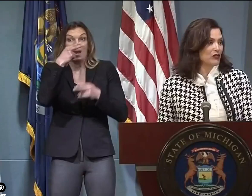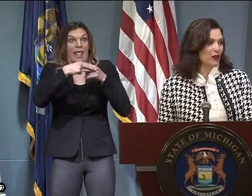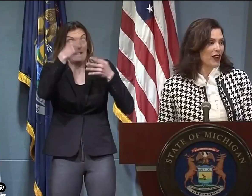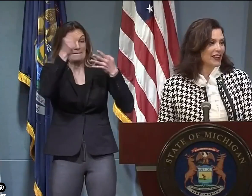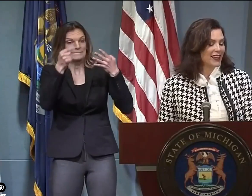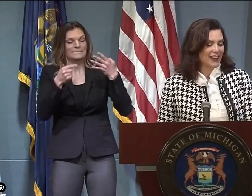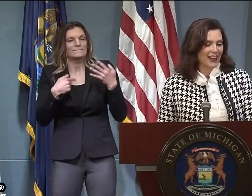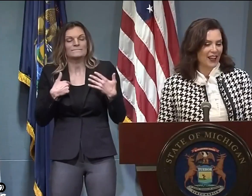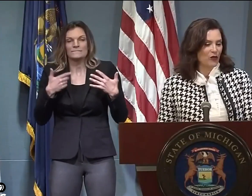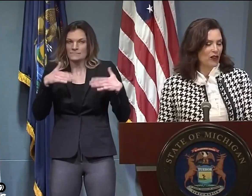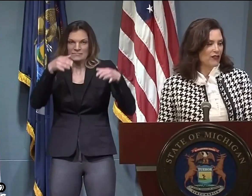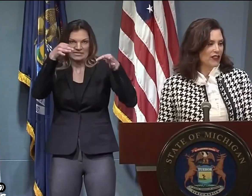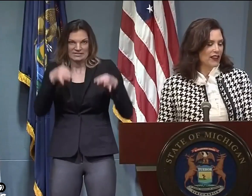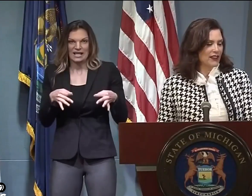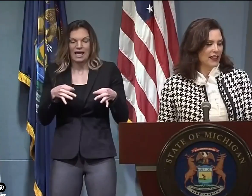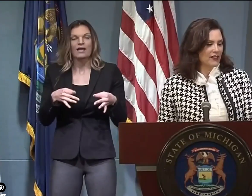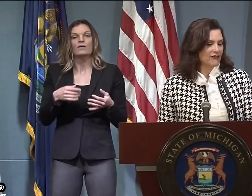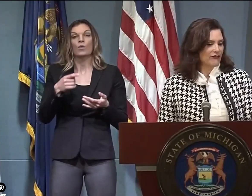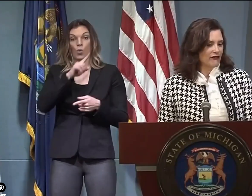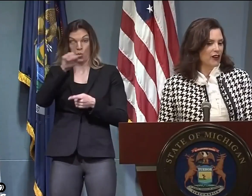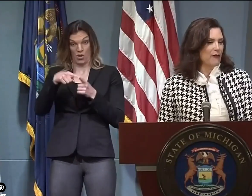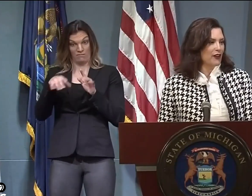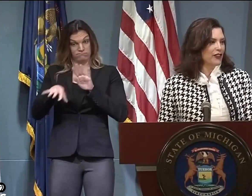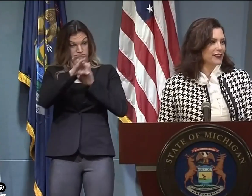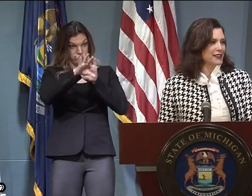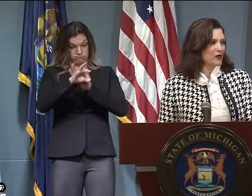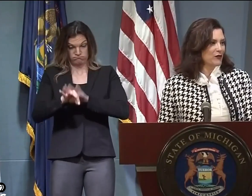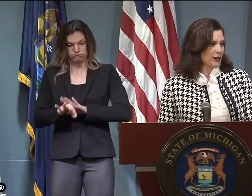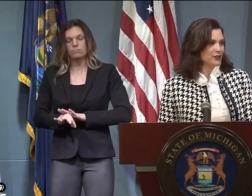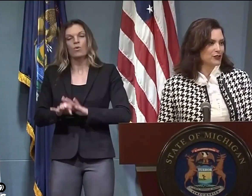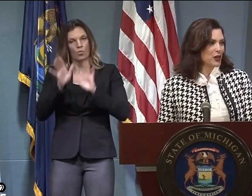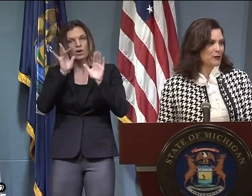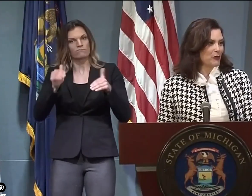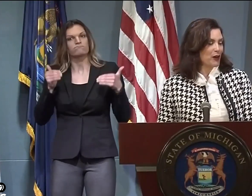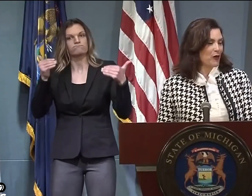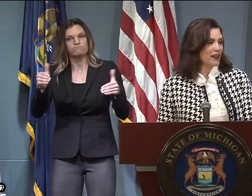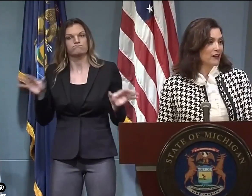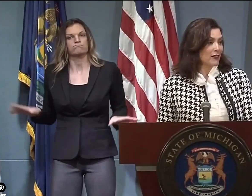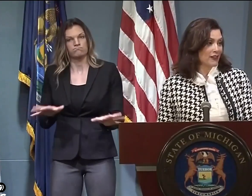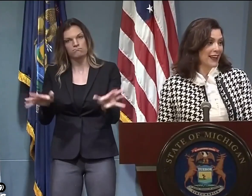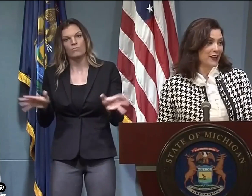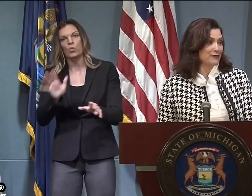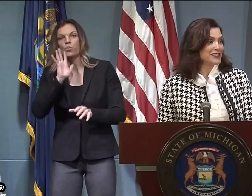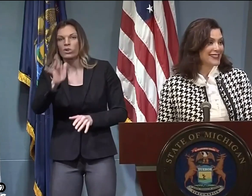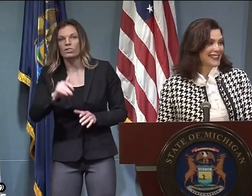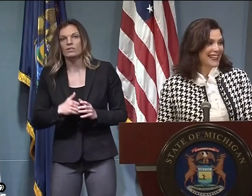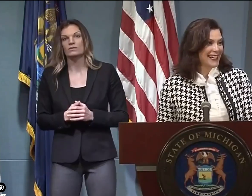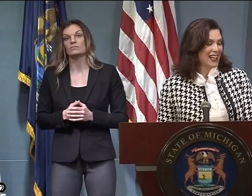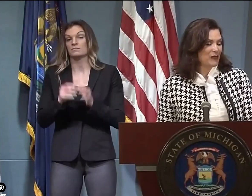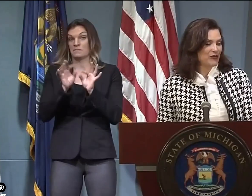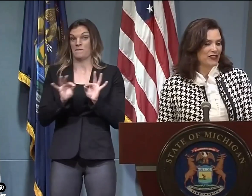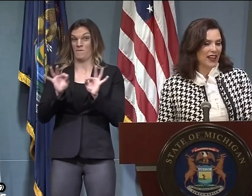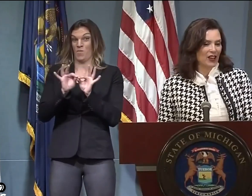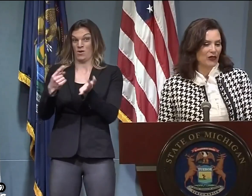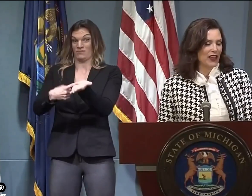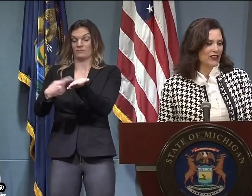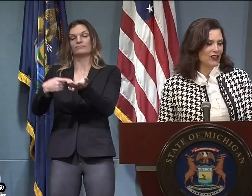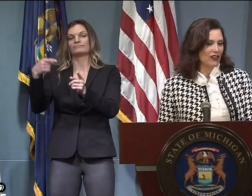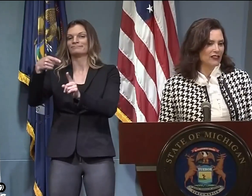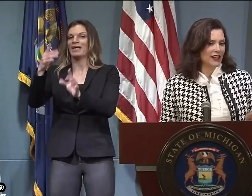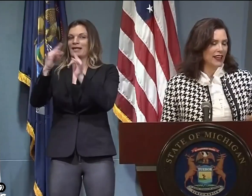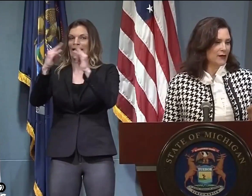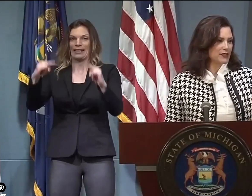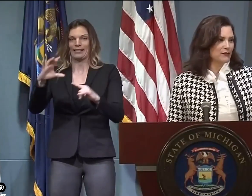precisely who's a part of that council, we want to get to work right away. One of the, I think, fundamental things that we want to start talking about right away are